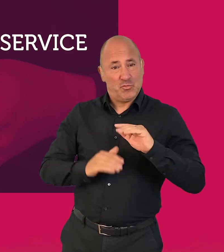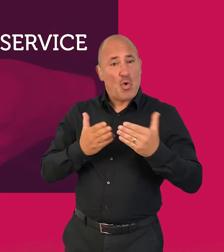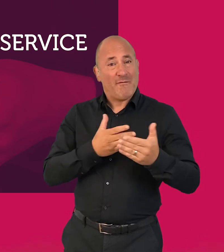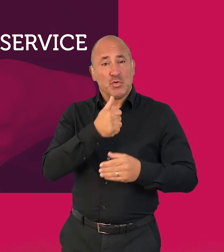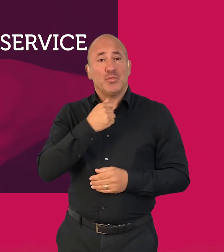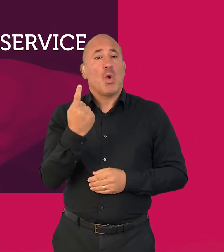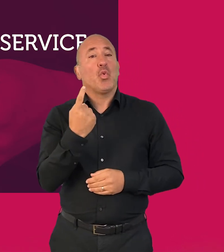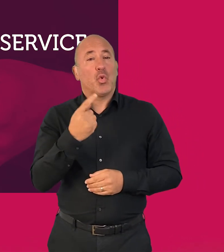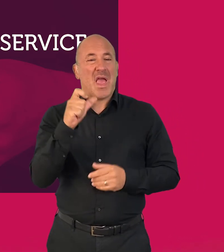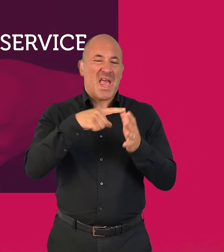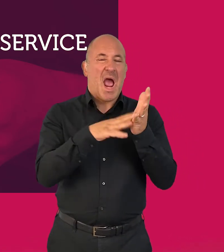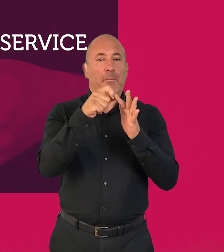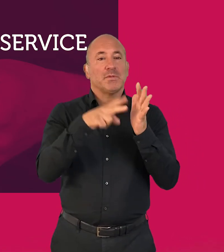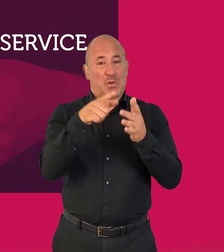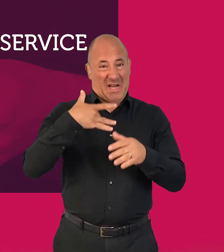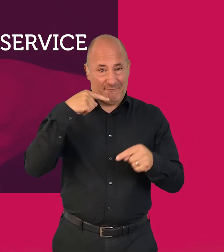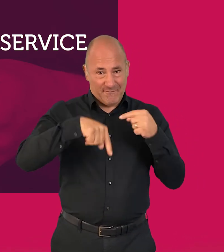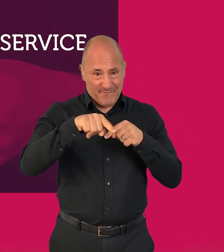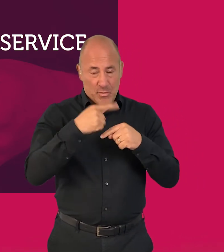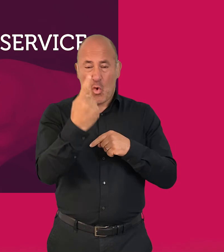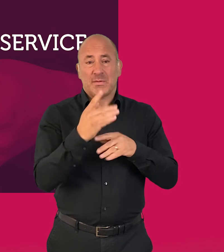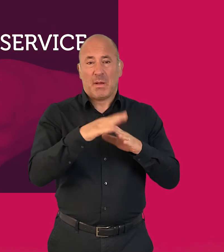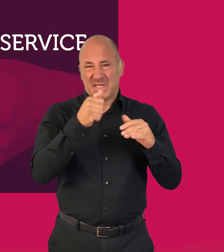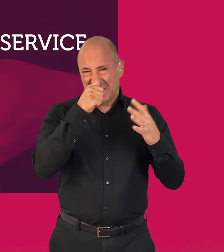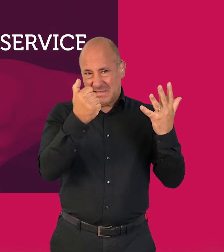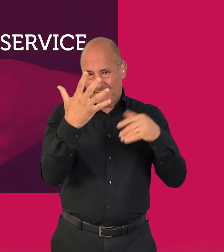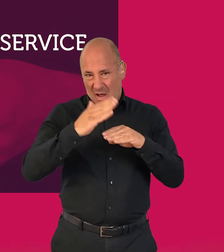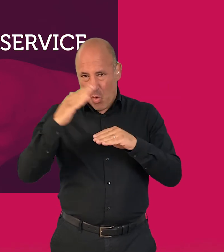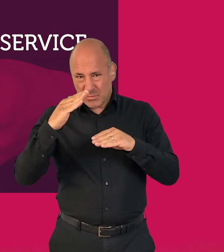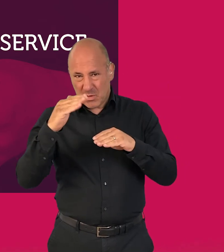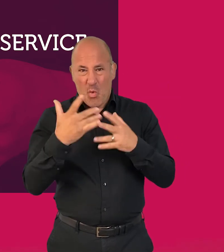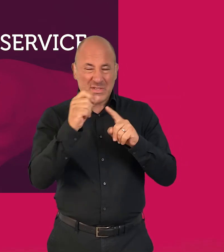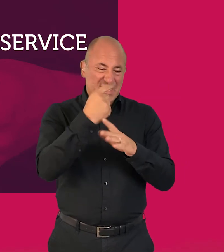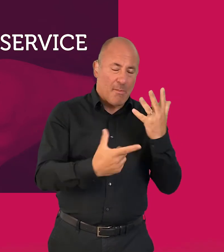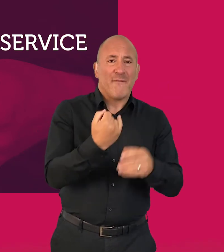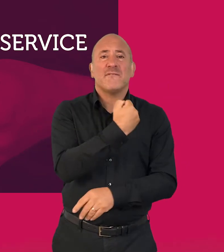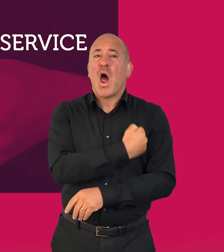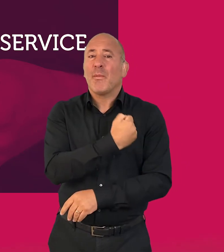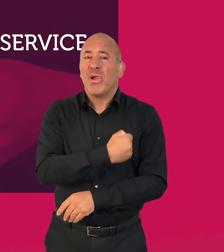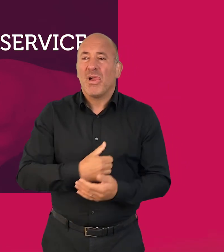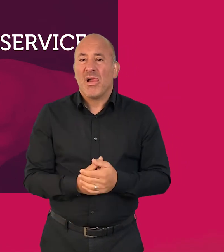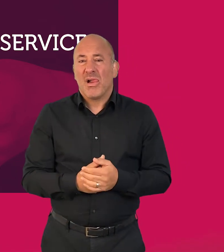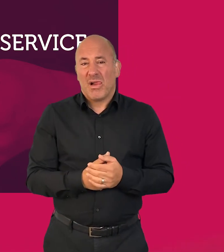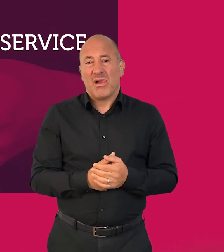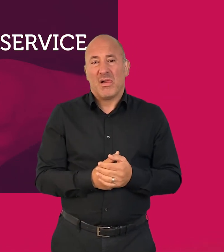be accessed by any Camden resident who is over 65 or by those who are disabled or vulnerable. Email